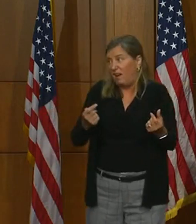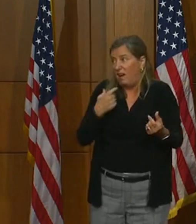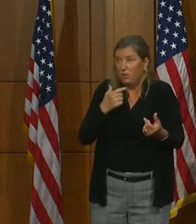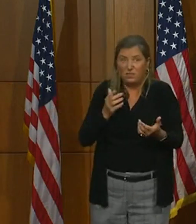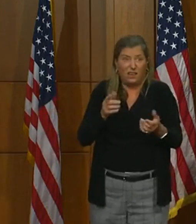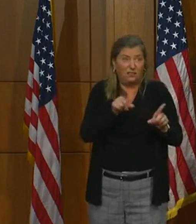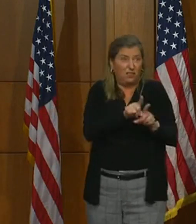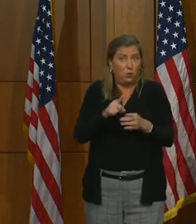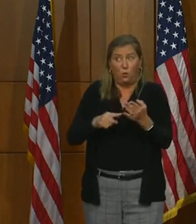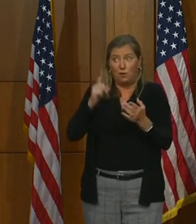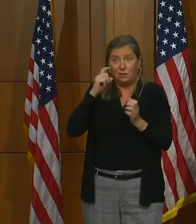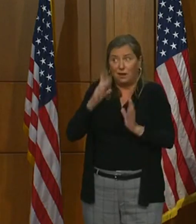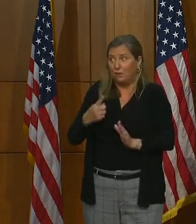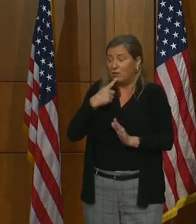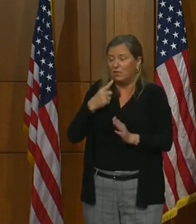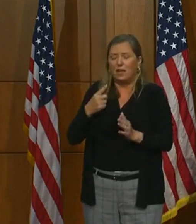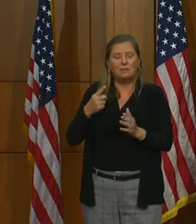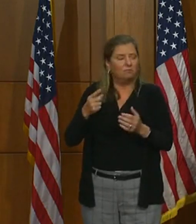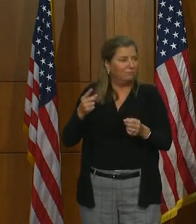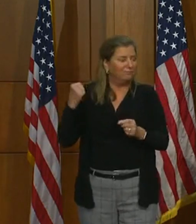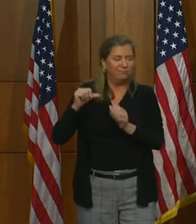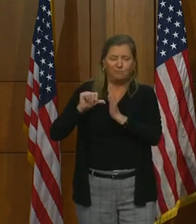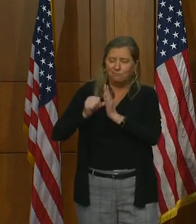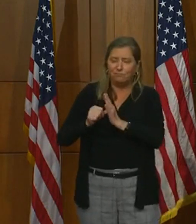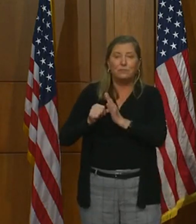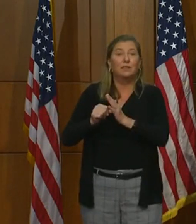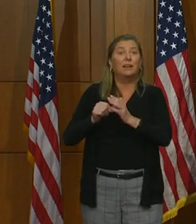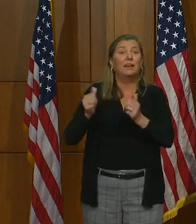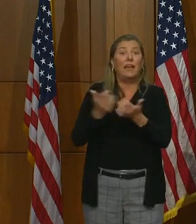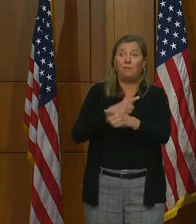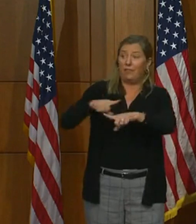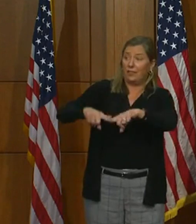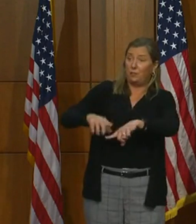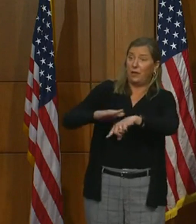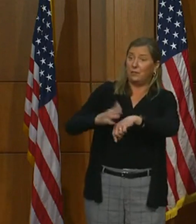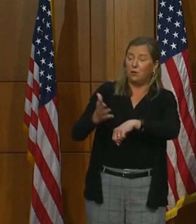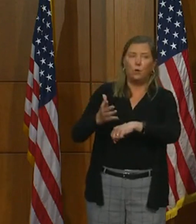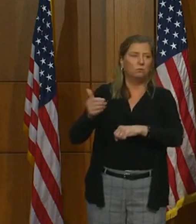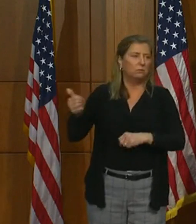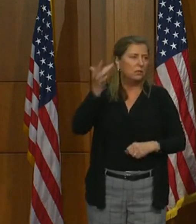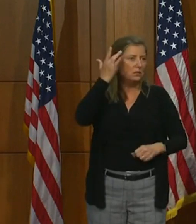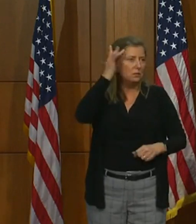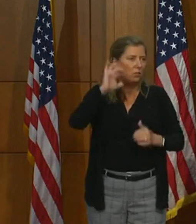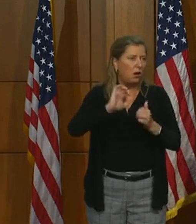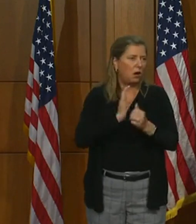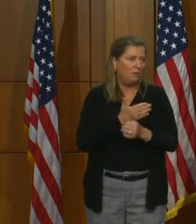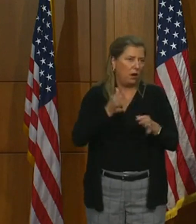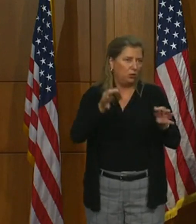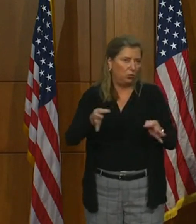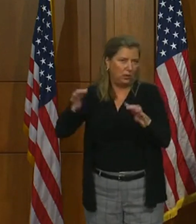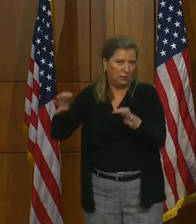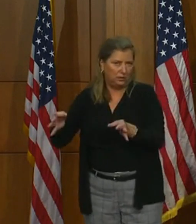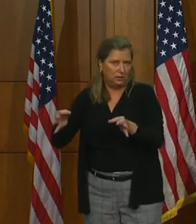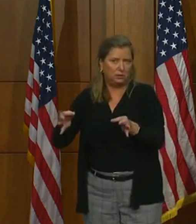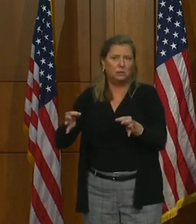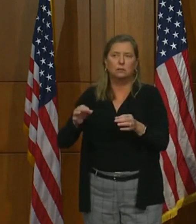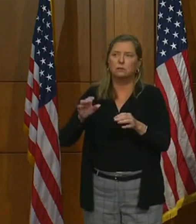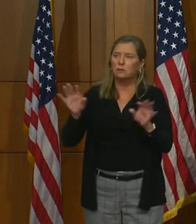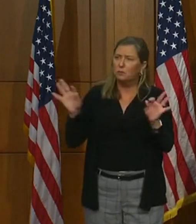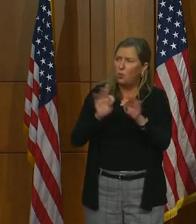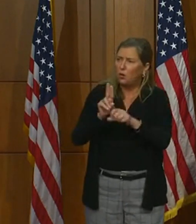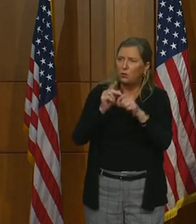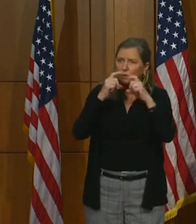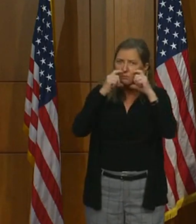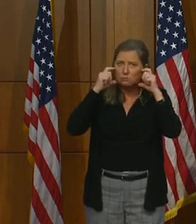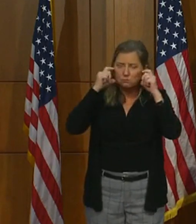started and talked at every press conference. This is all predicated on being smart about our own choices. We're in the facial coverings,